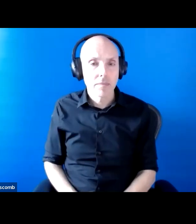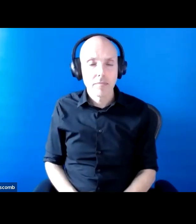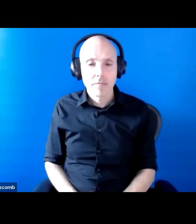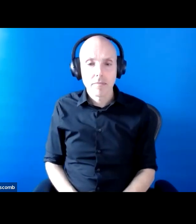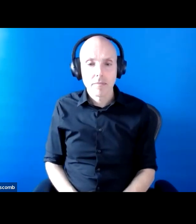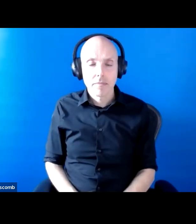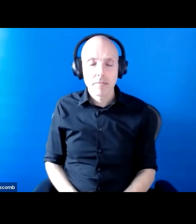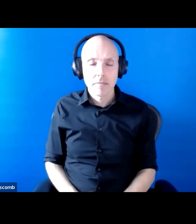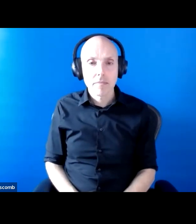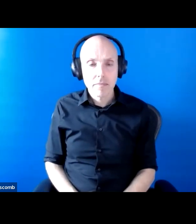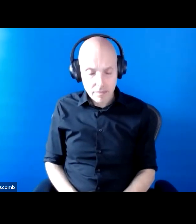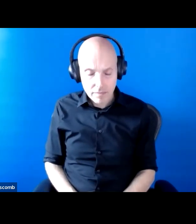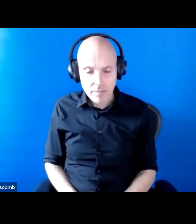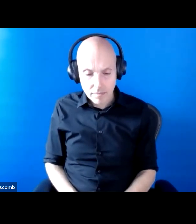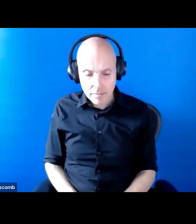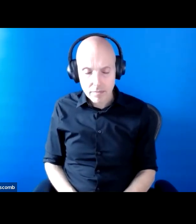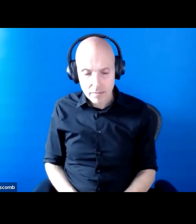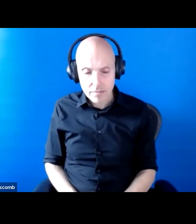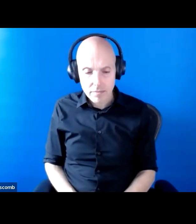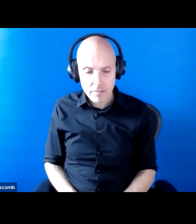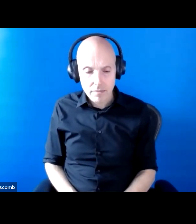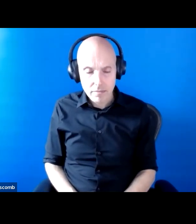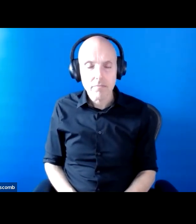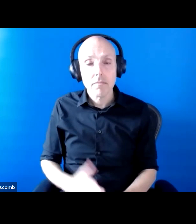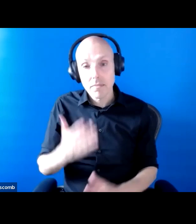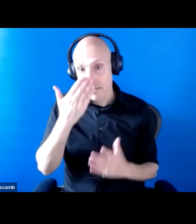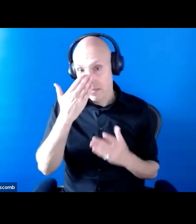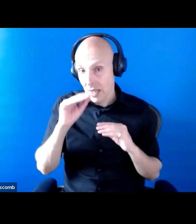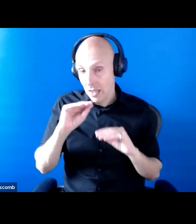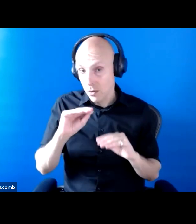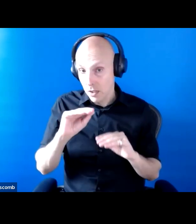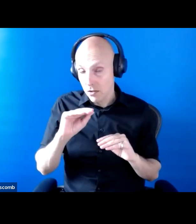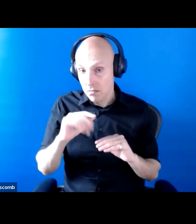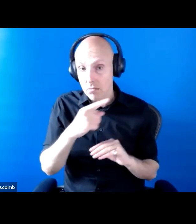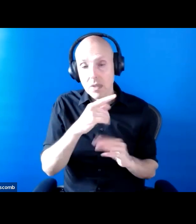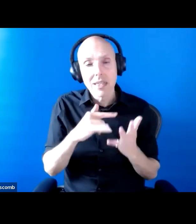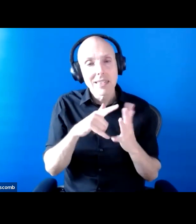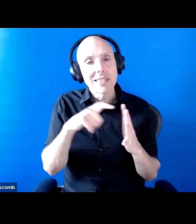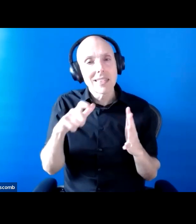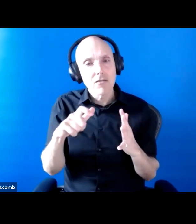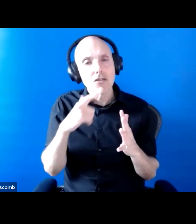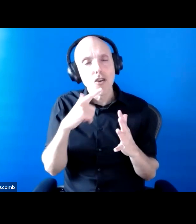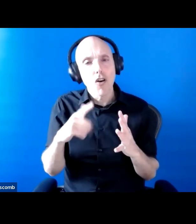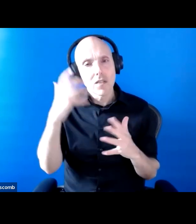education, the Secretary of State for Education between May and July 2020